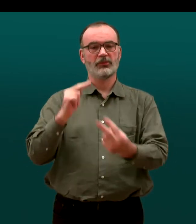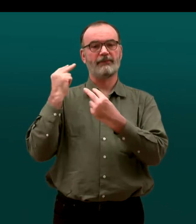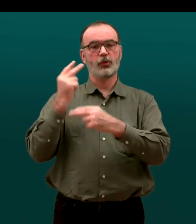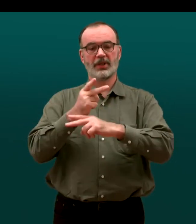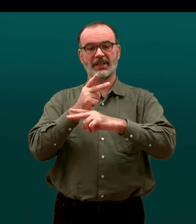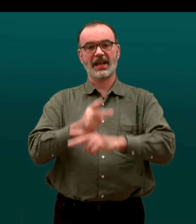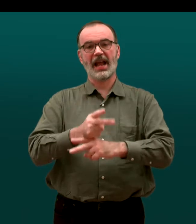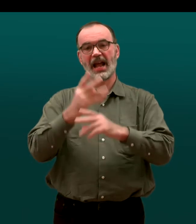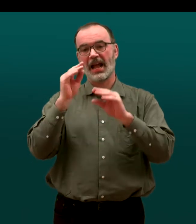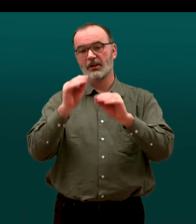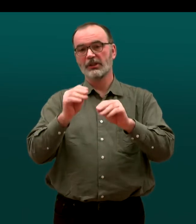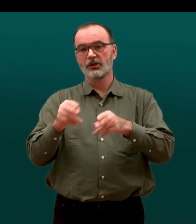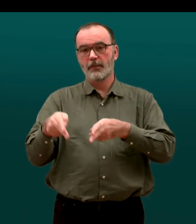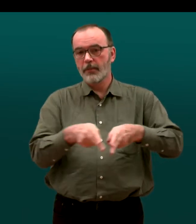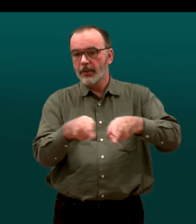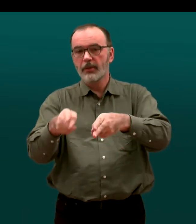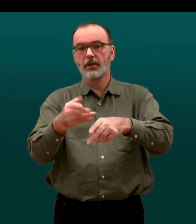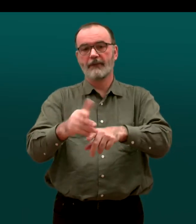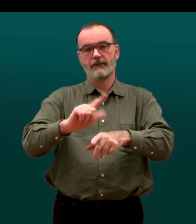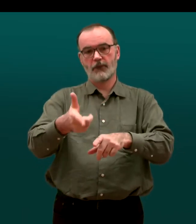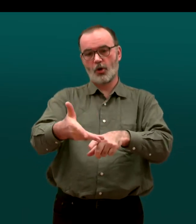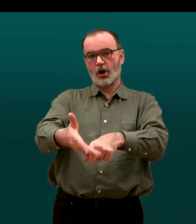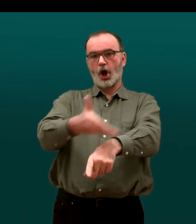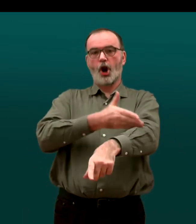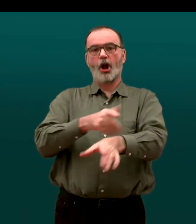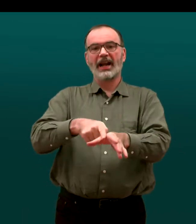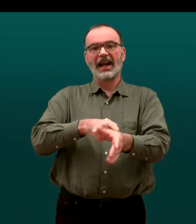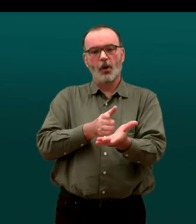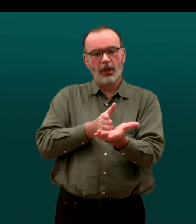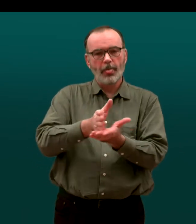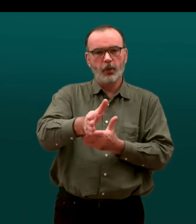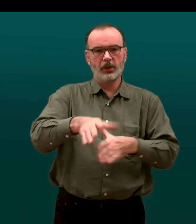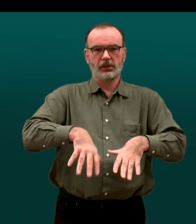Review care and education pathways from early years through to adult services.